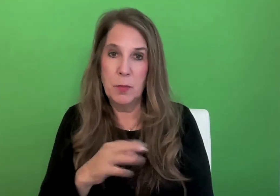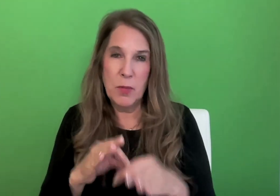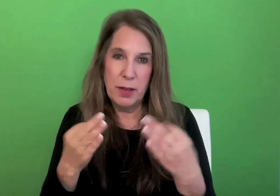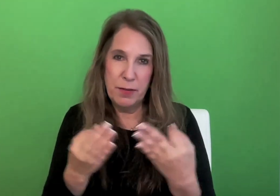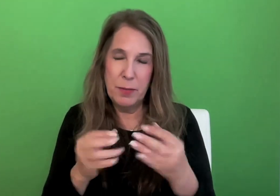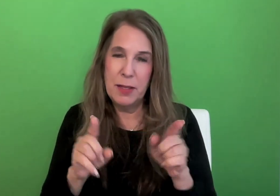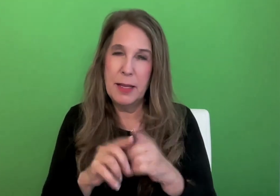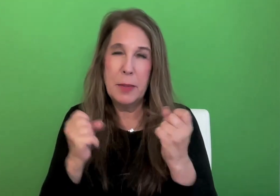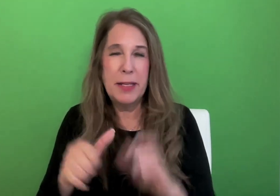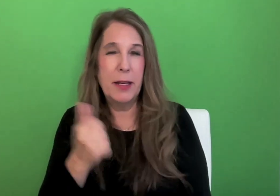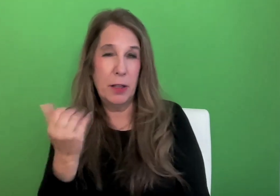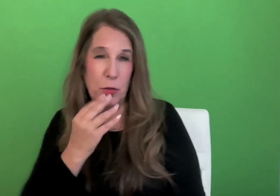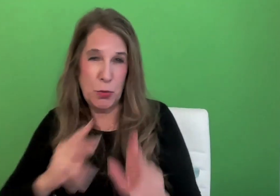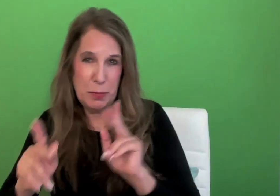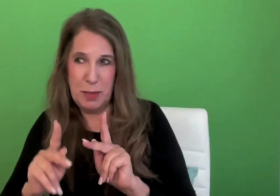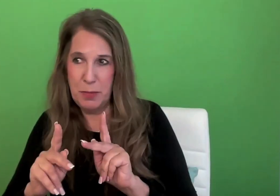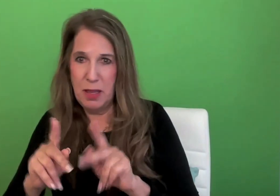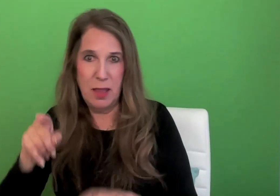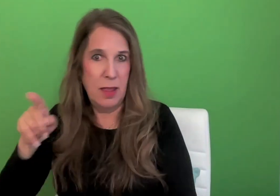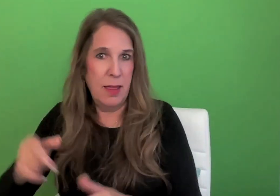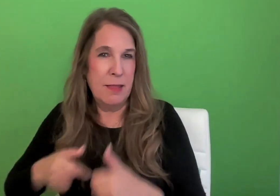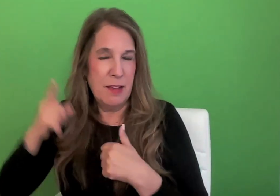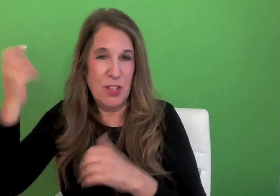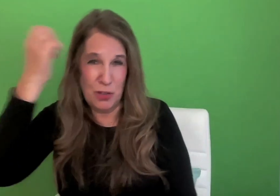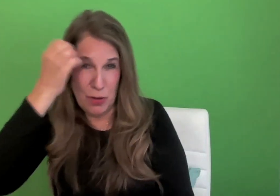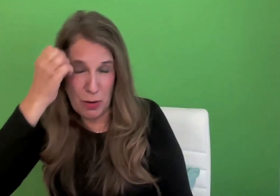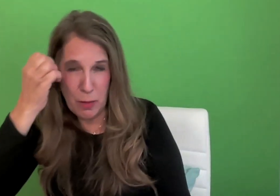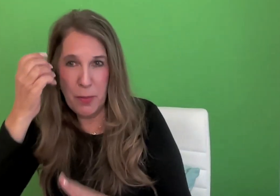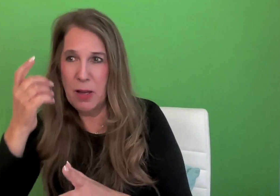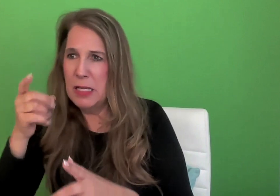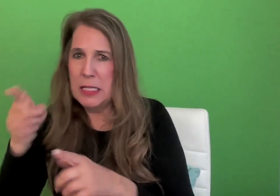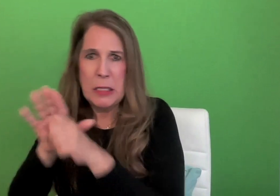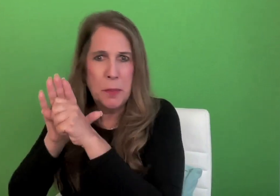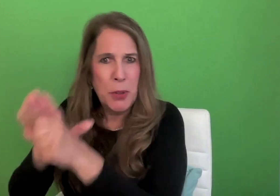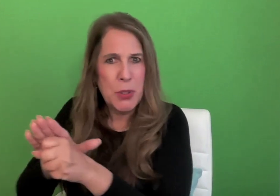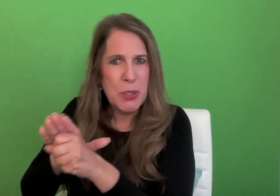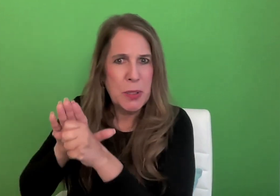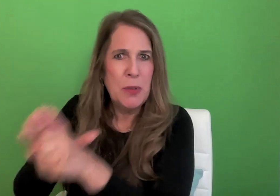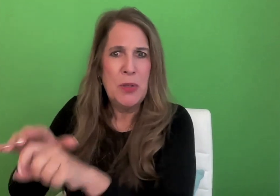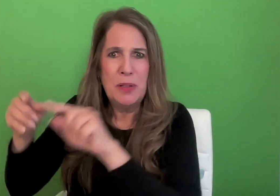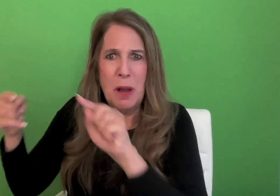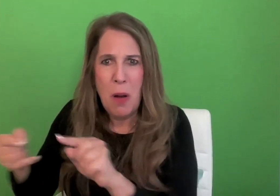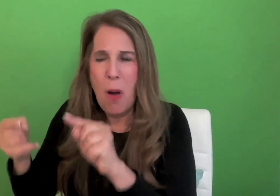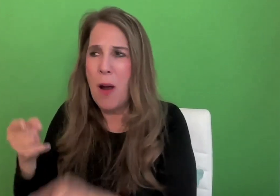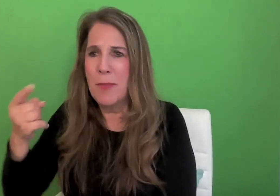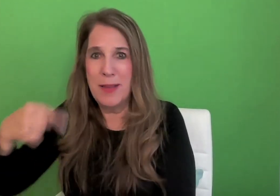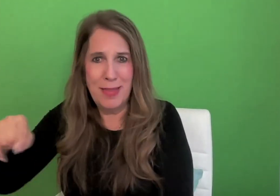fleeing persecution and harm, arrived in the U.S. scarred and having survived trauma.